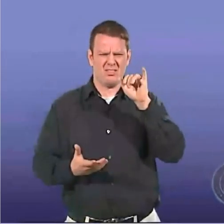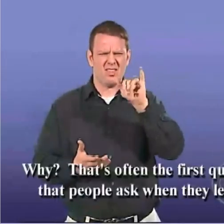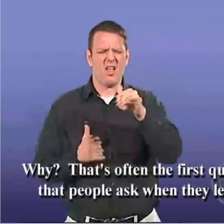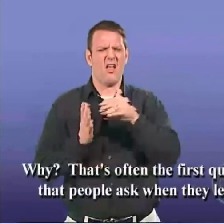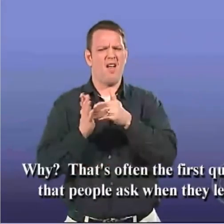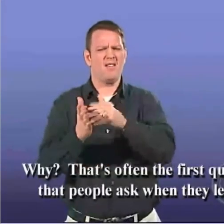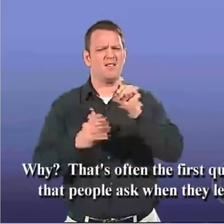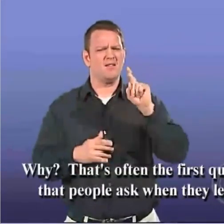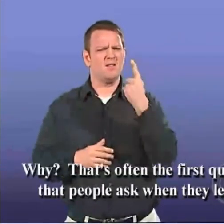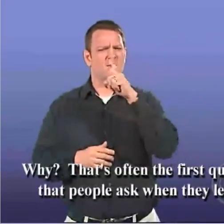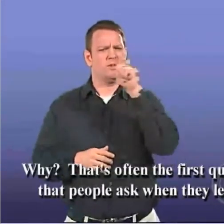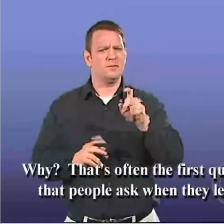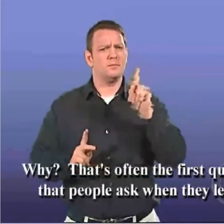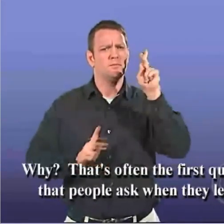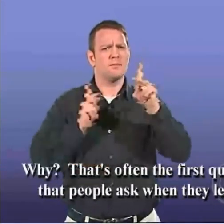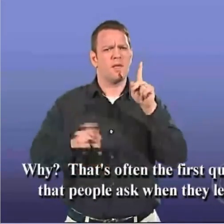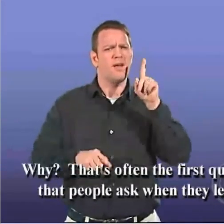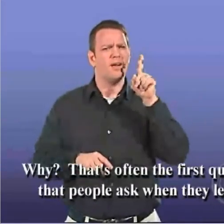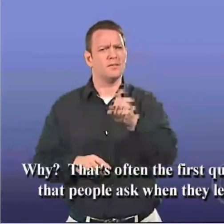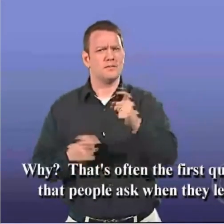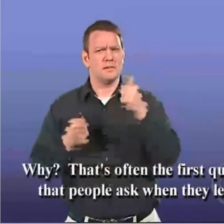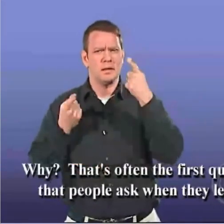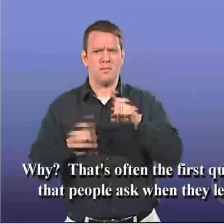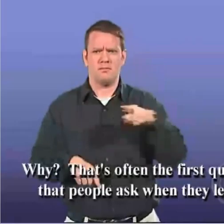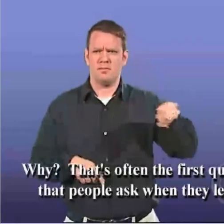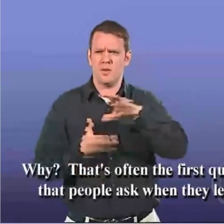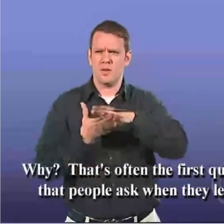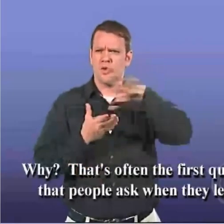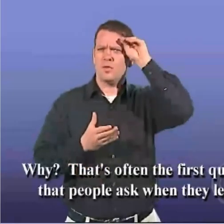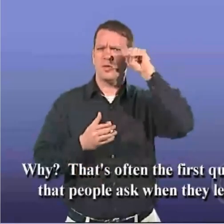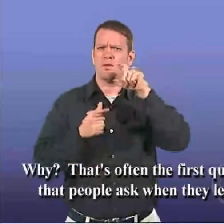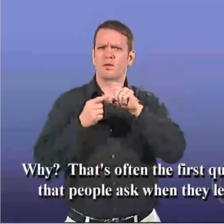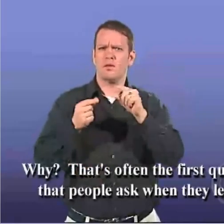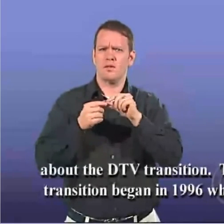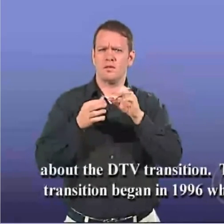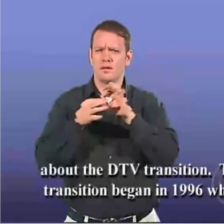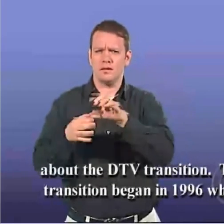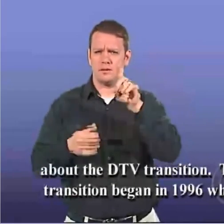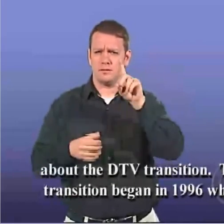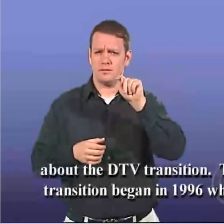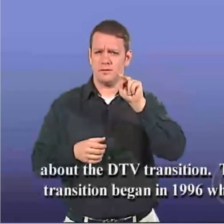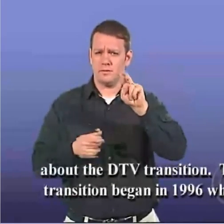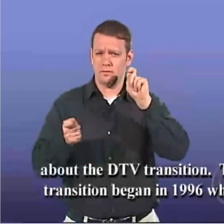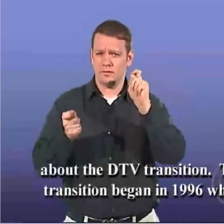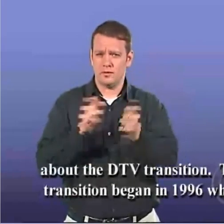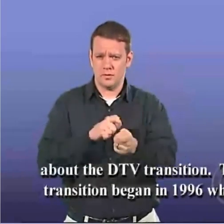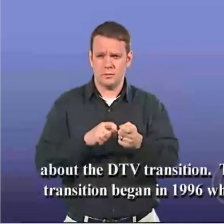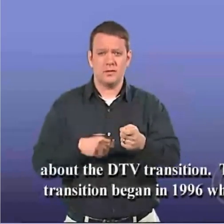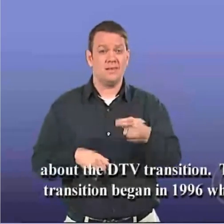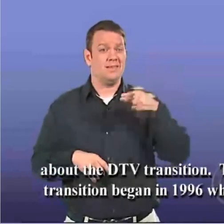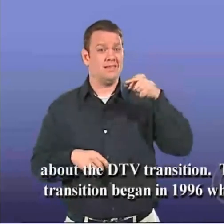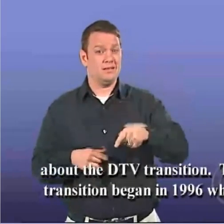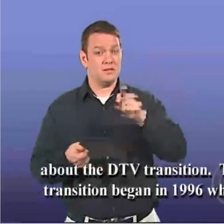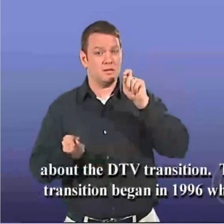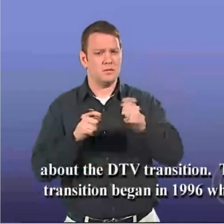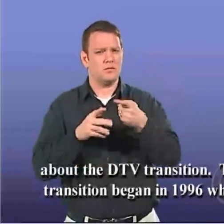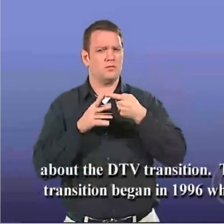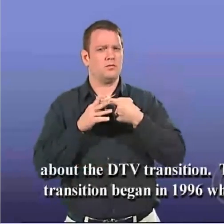Why? That's often the first question that people ask when they learn about the DTV transition. The